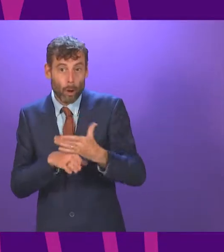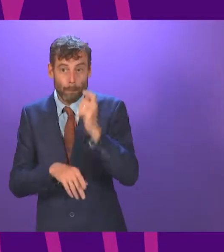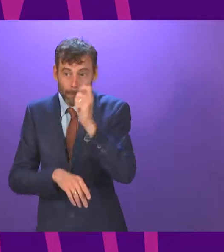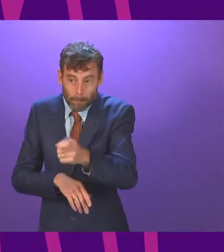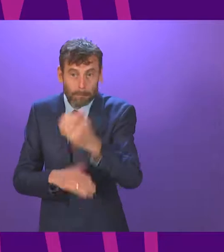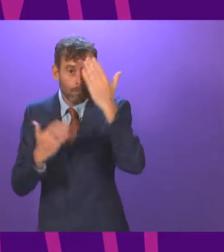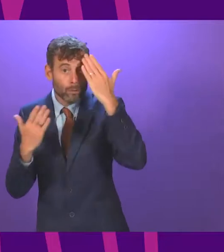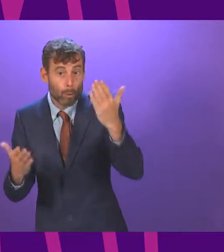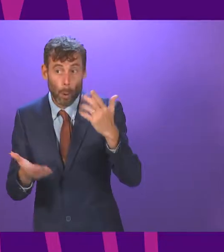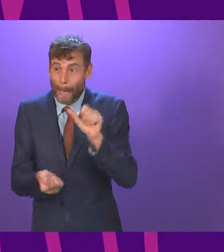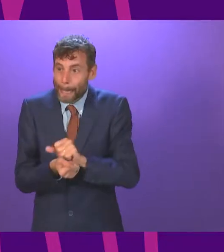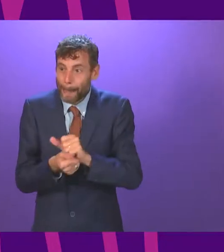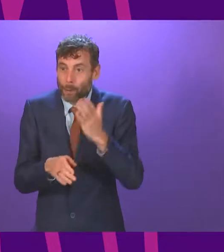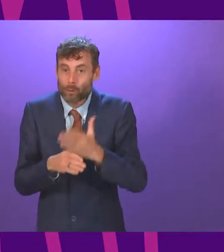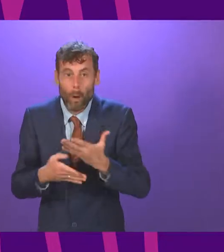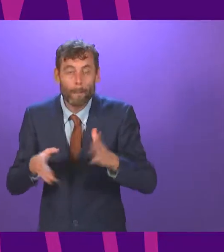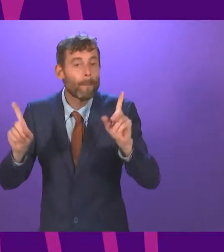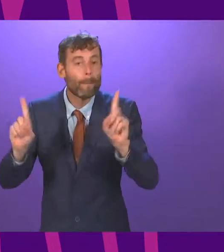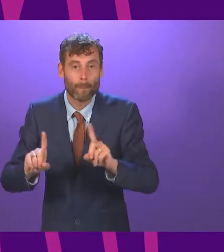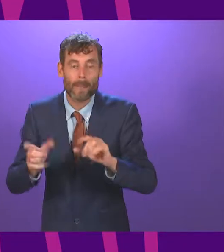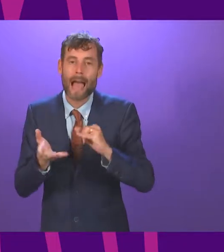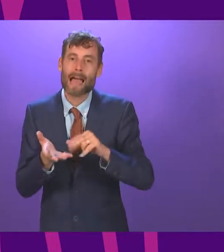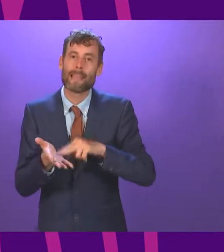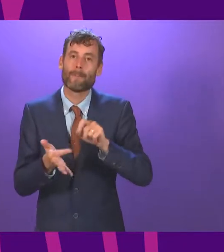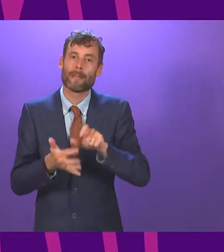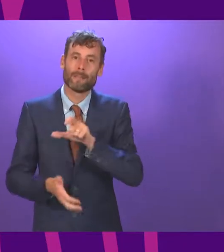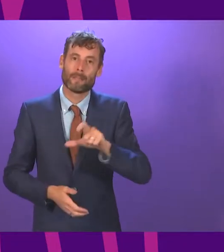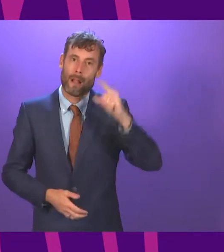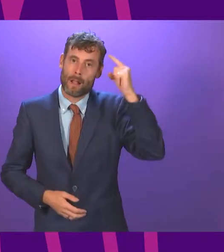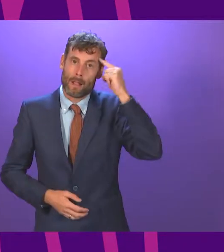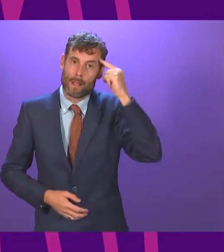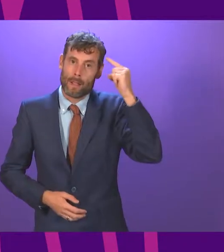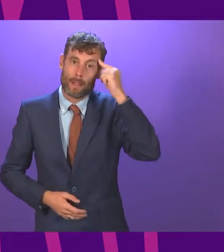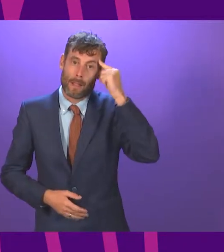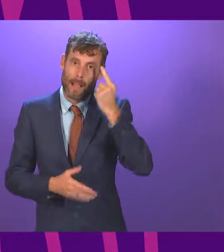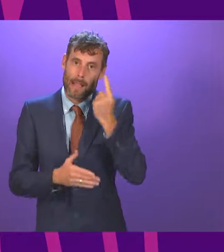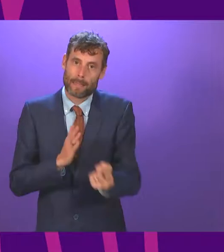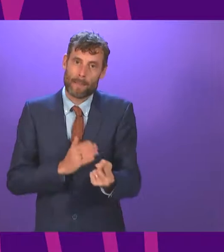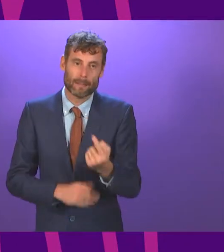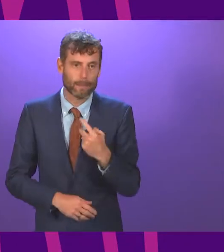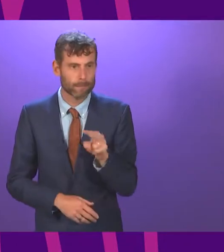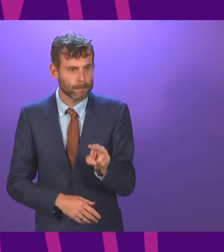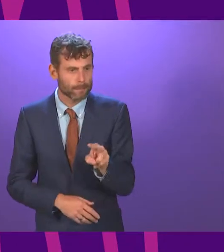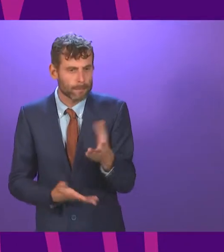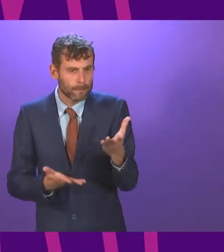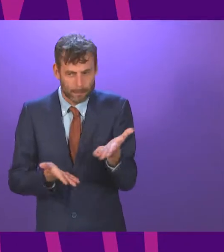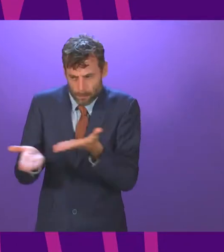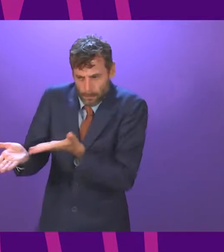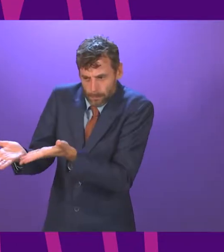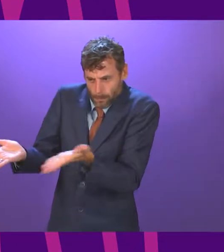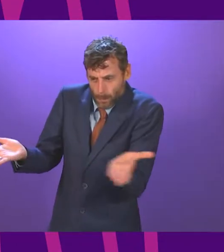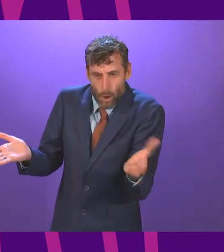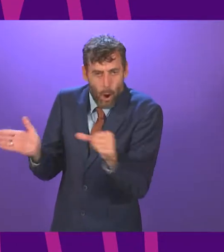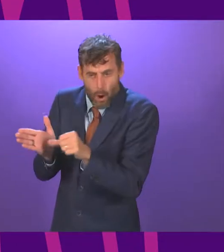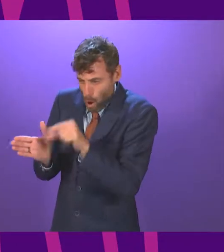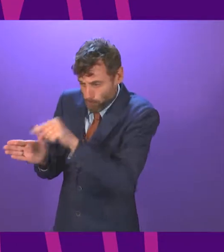services haven't returned to normal, the SNP cannot let their obsession go. They have no answer to the challenges of the day that Scotland faces.